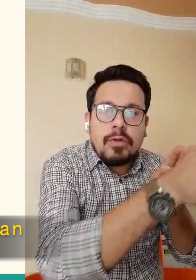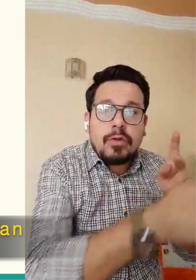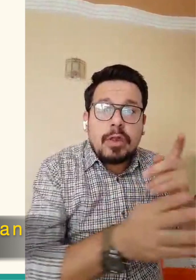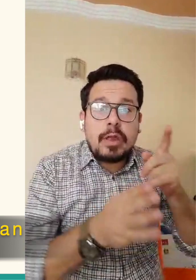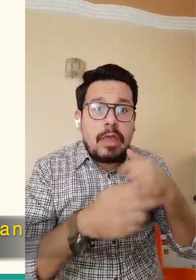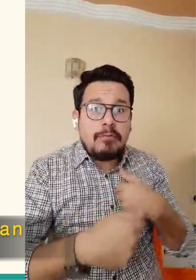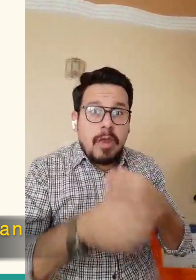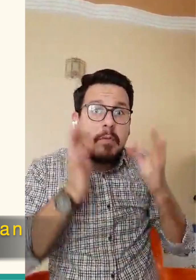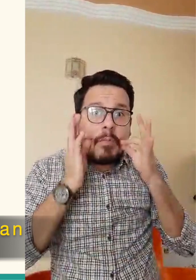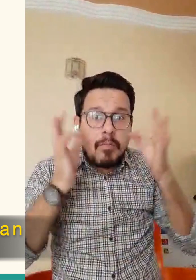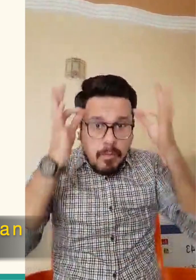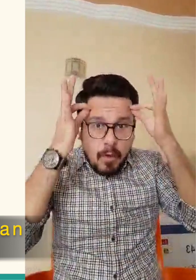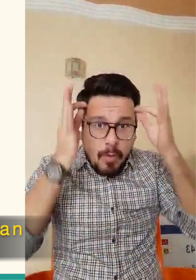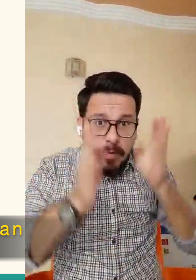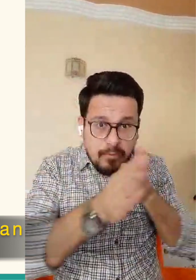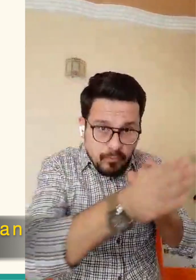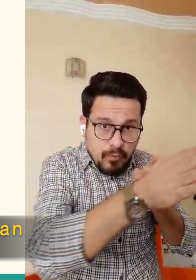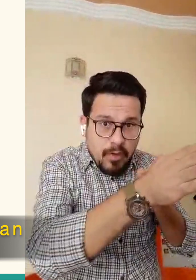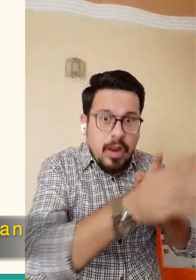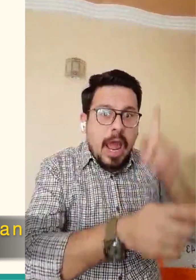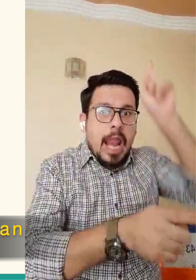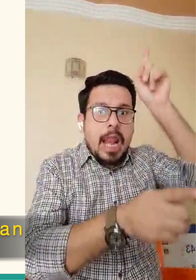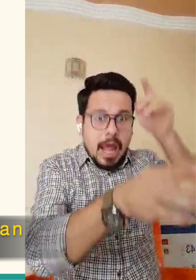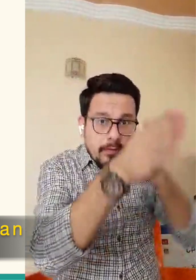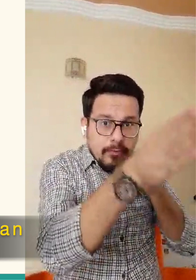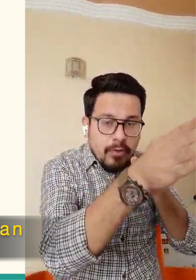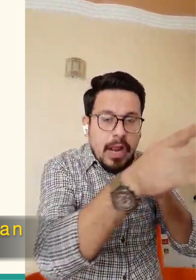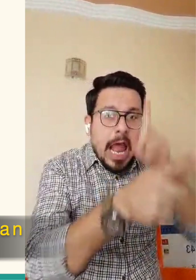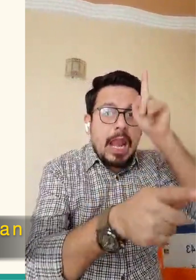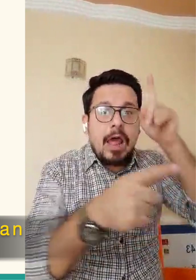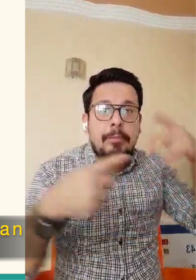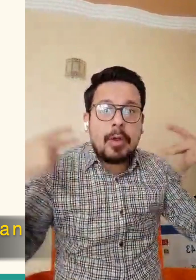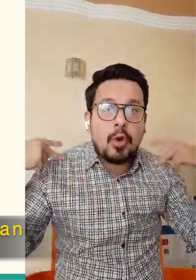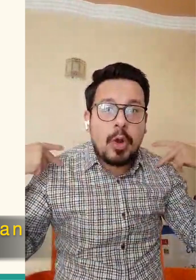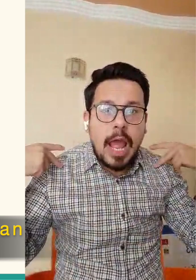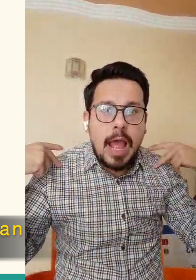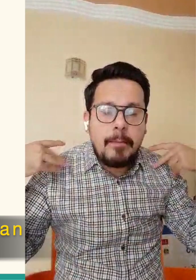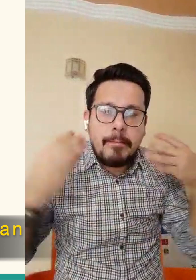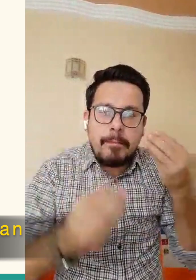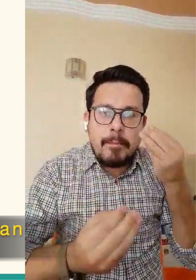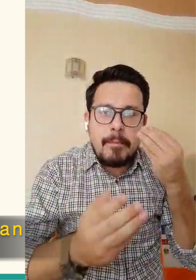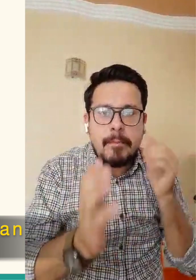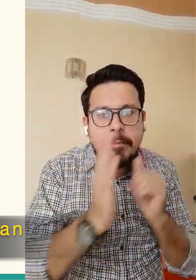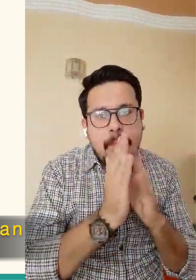you and forgive you your sins and Allah is forgiving and merciful.